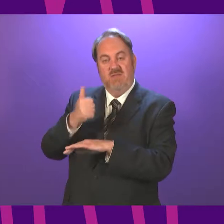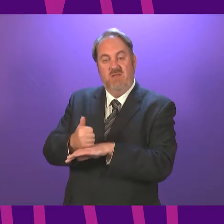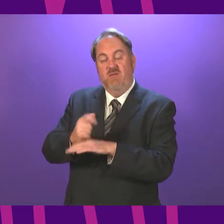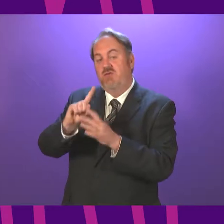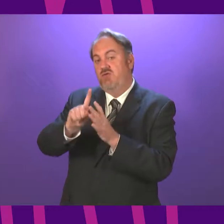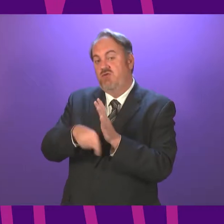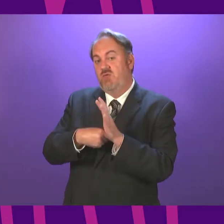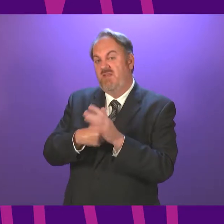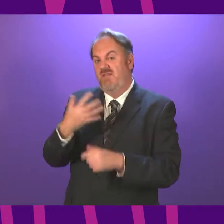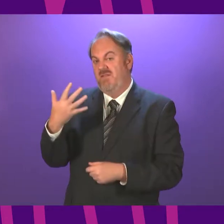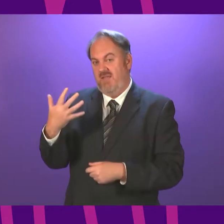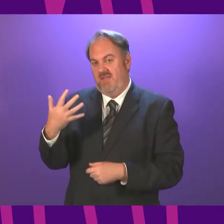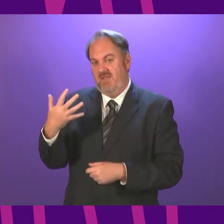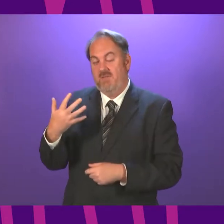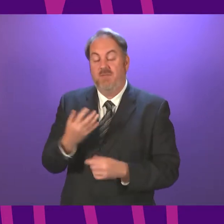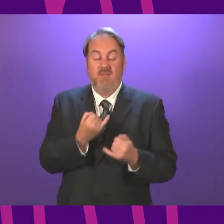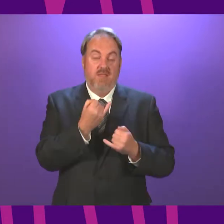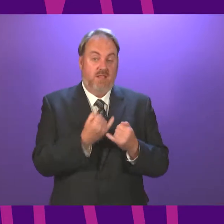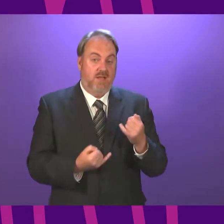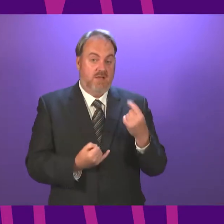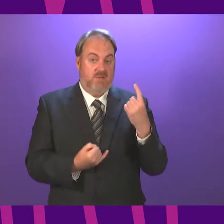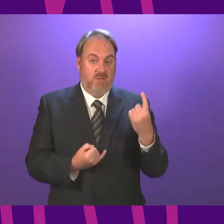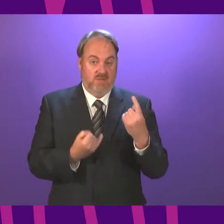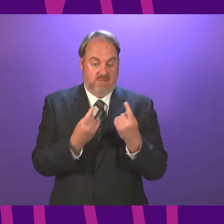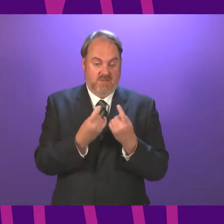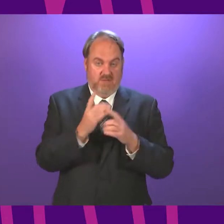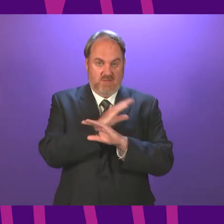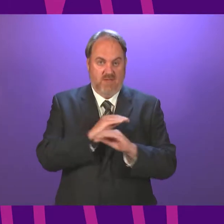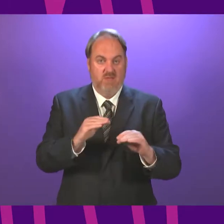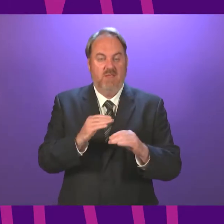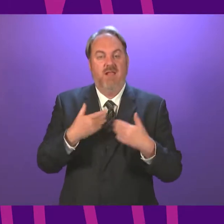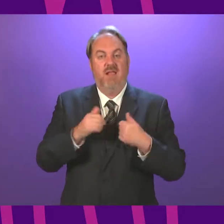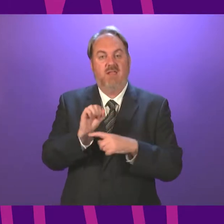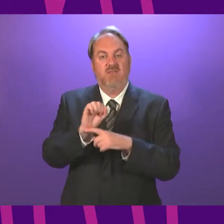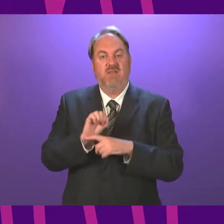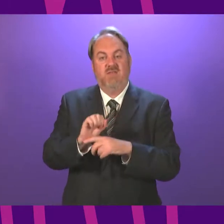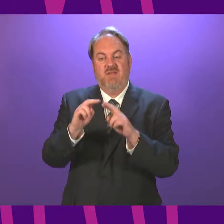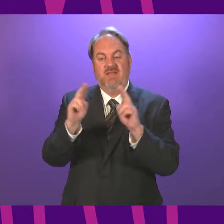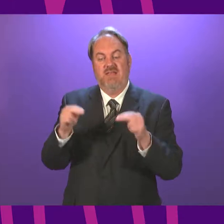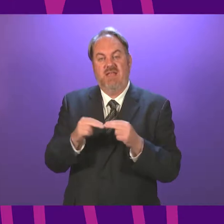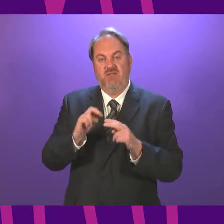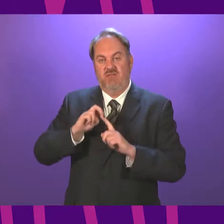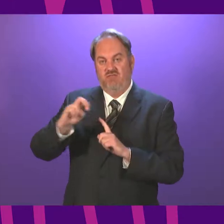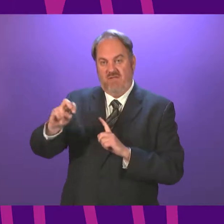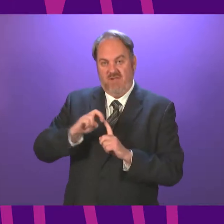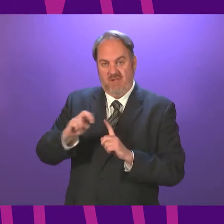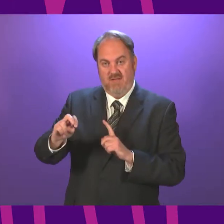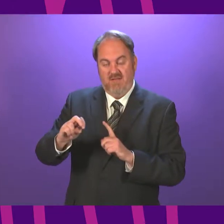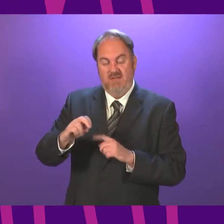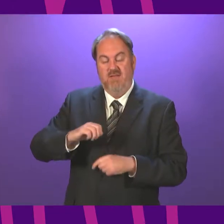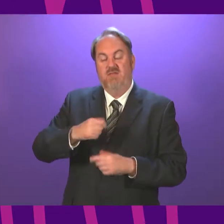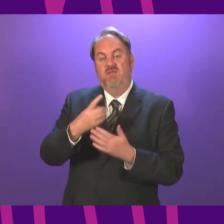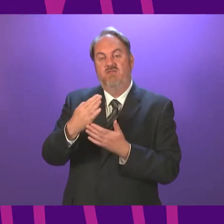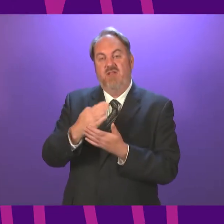5th. The final one, Presiding Officers, is Health Protection Coronavirus International Travel Scotland Amendment No. 12